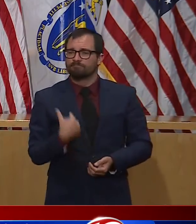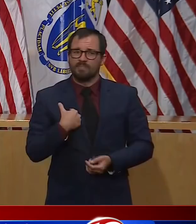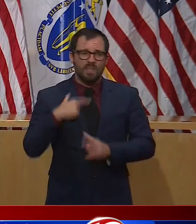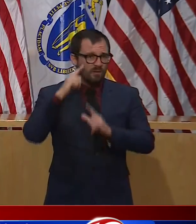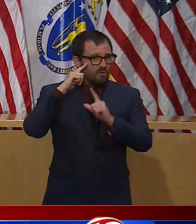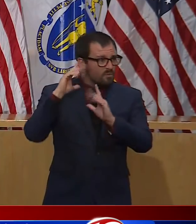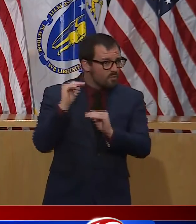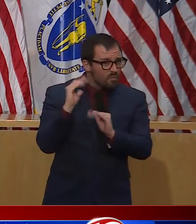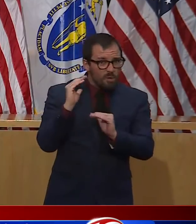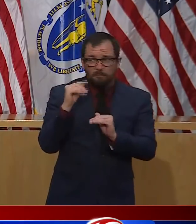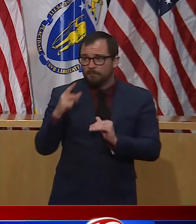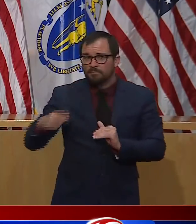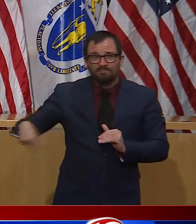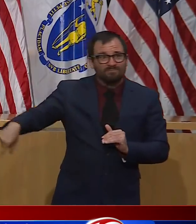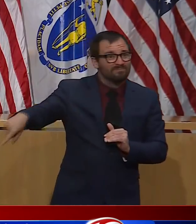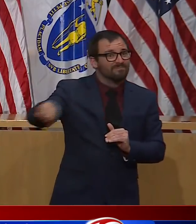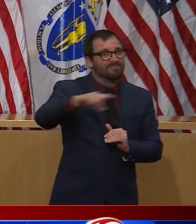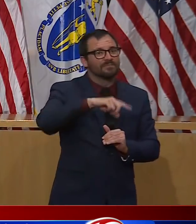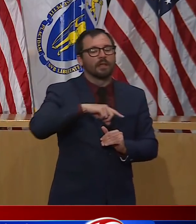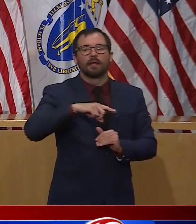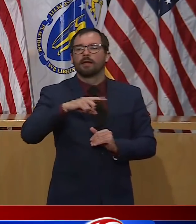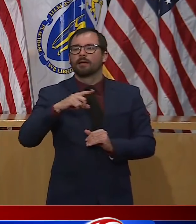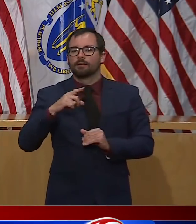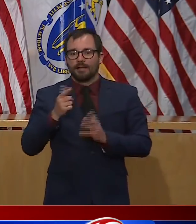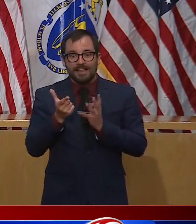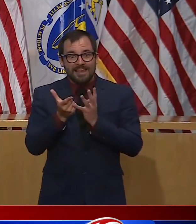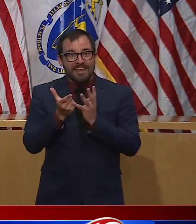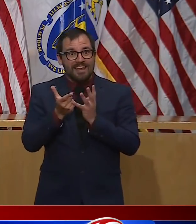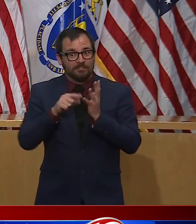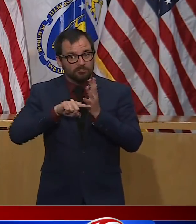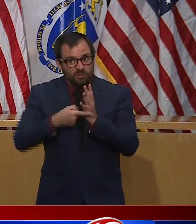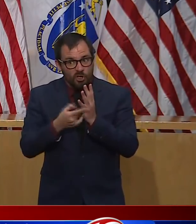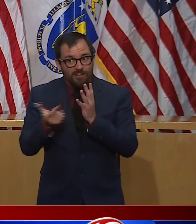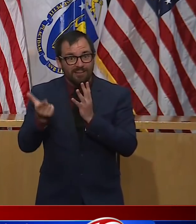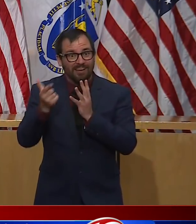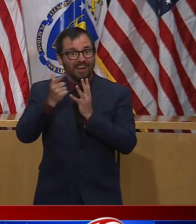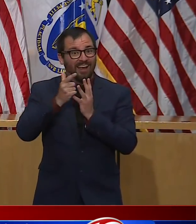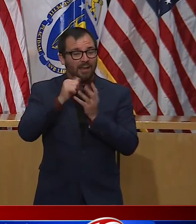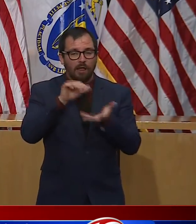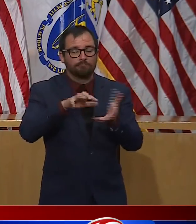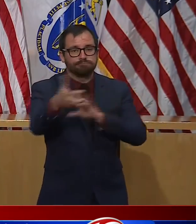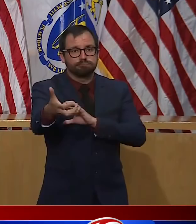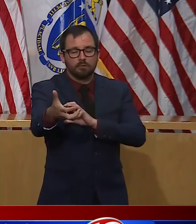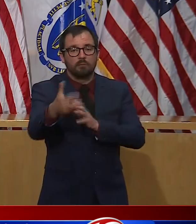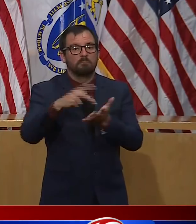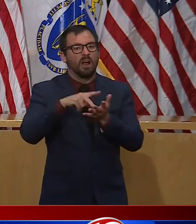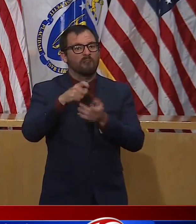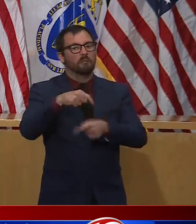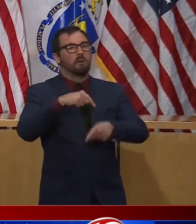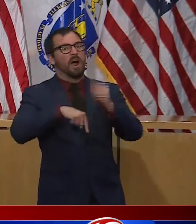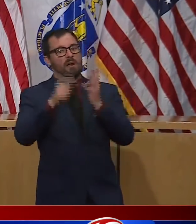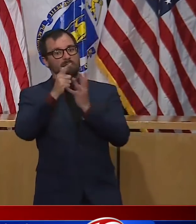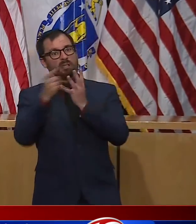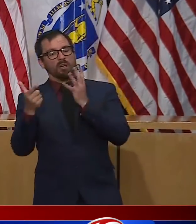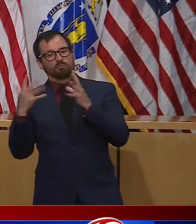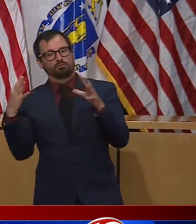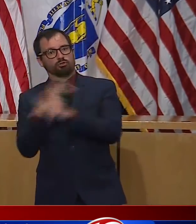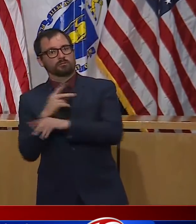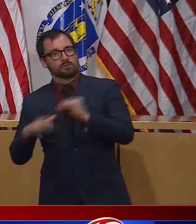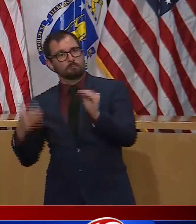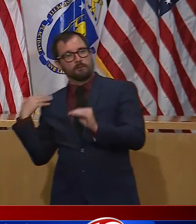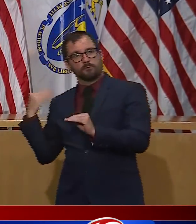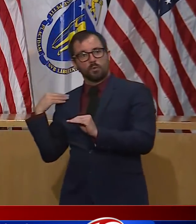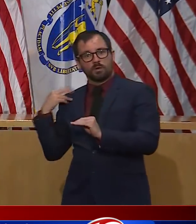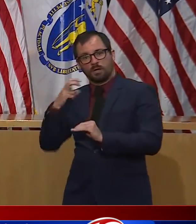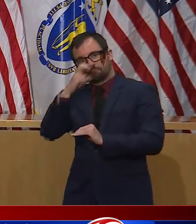prefer to believe that the virus is less serious now and that it's behind us. It's nice outside. I understand